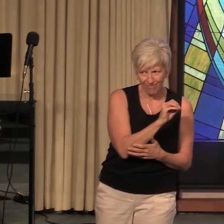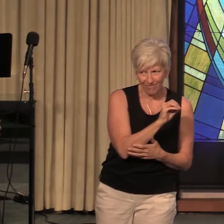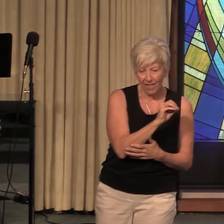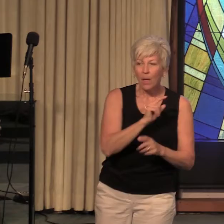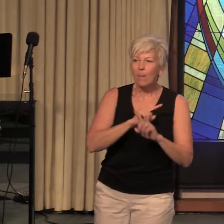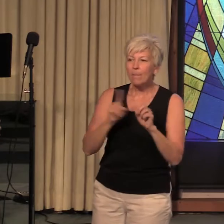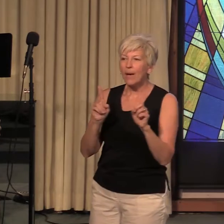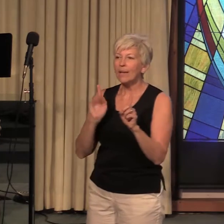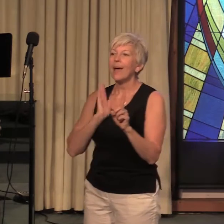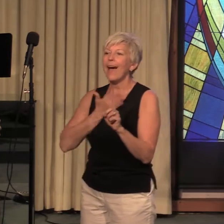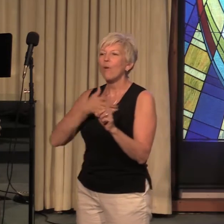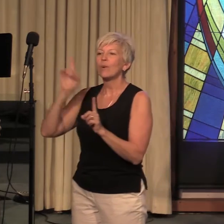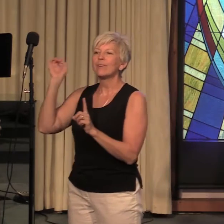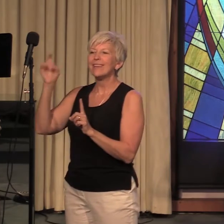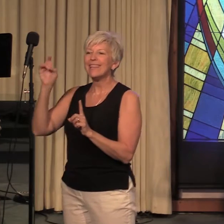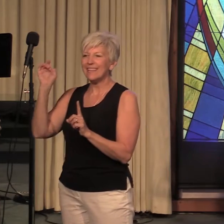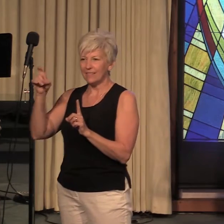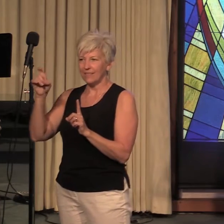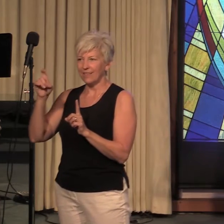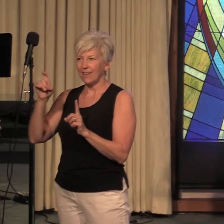but our needs are met